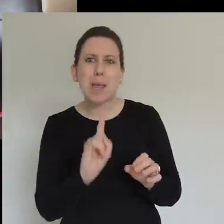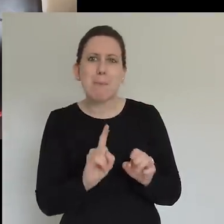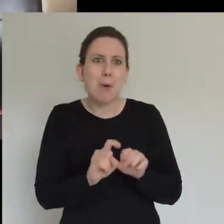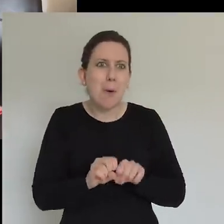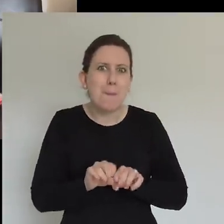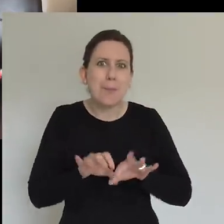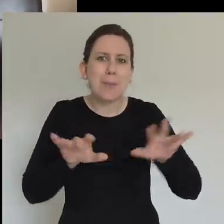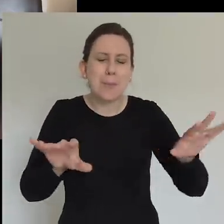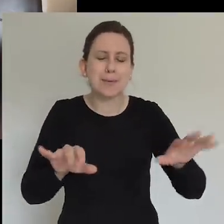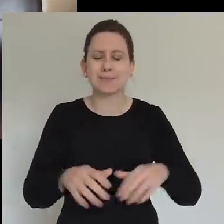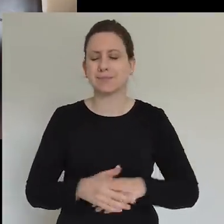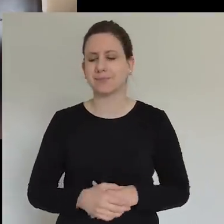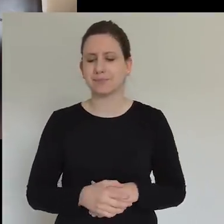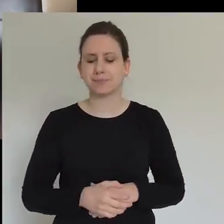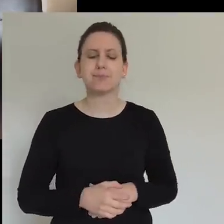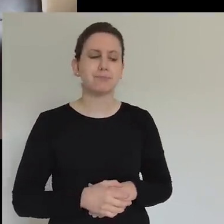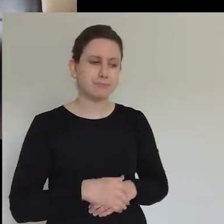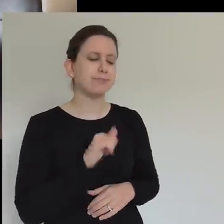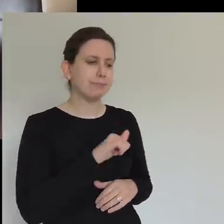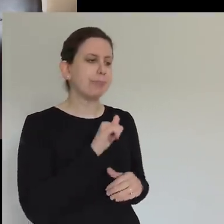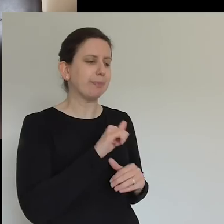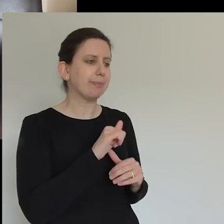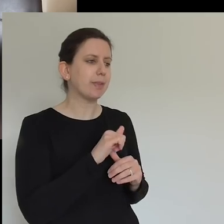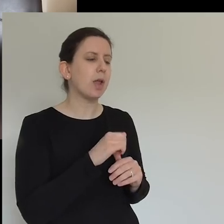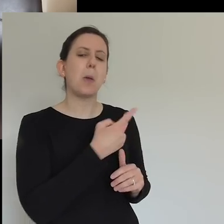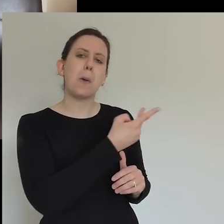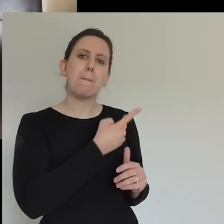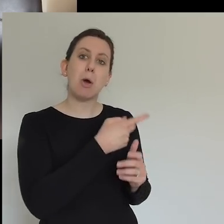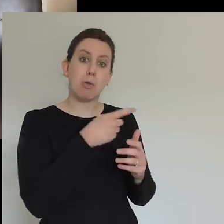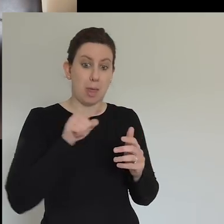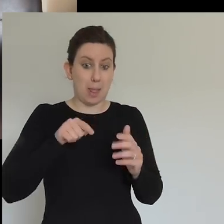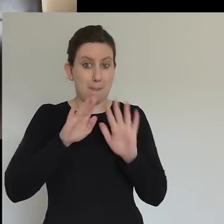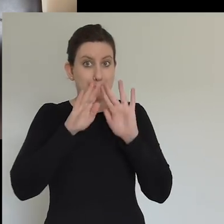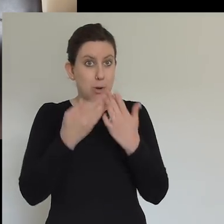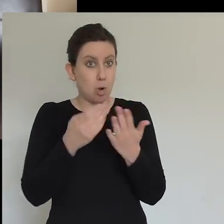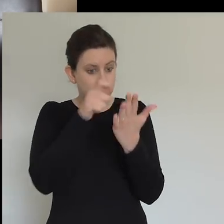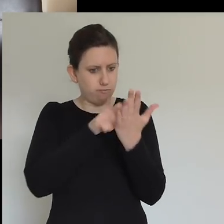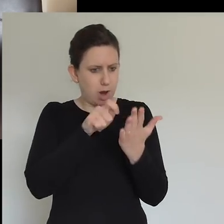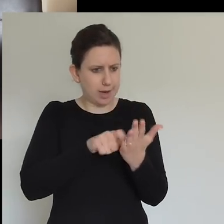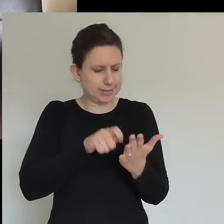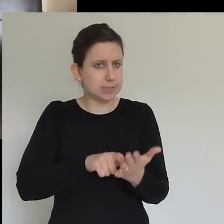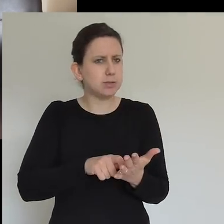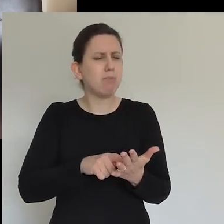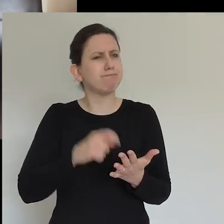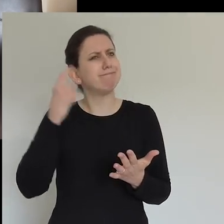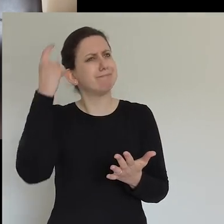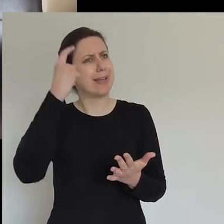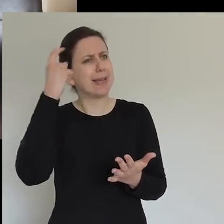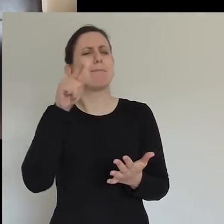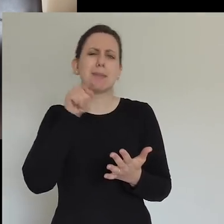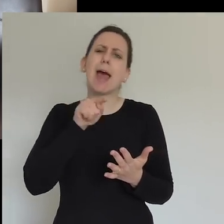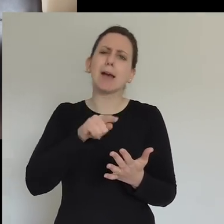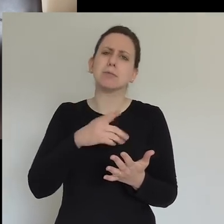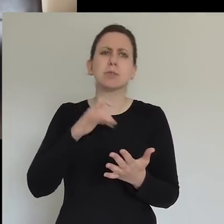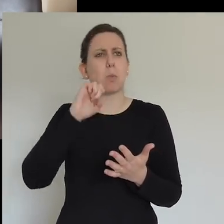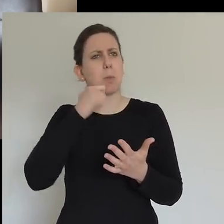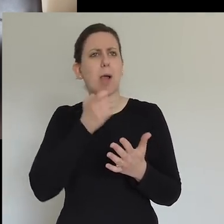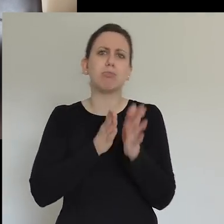speak into a context where we would be talking about being sent out. But we have been sent out. The situation is very different. But right now we find ourselves